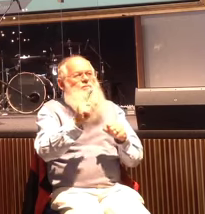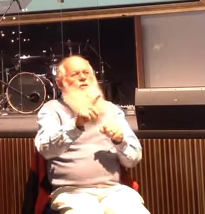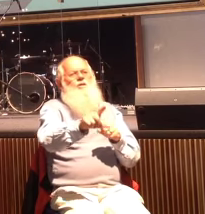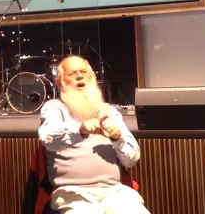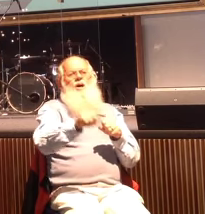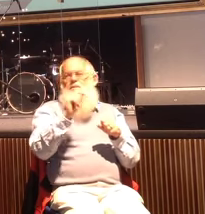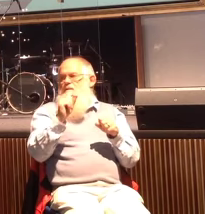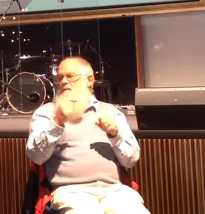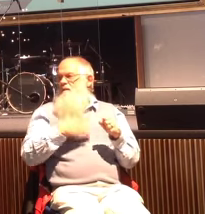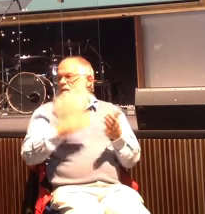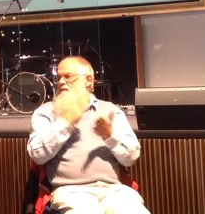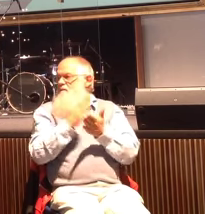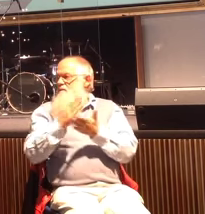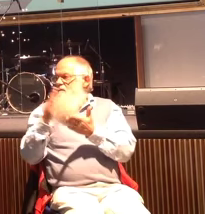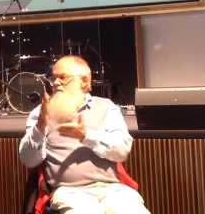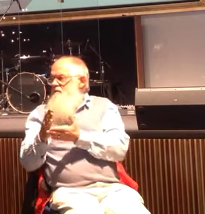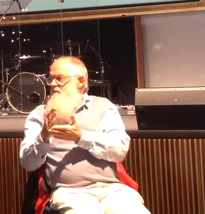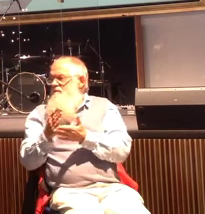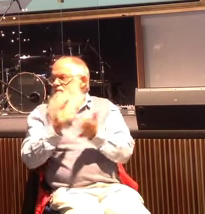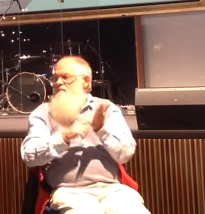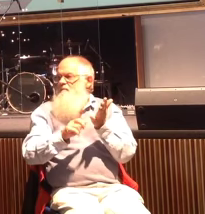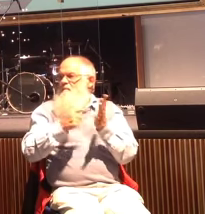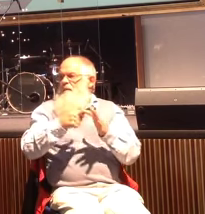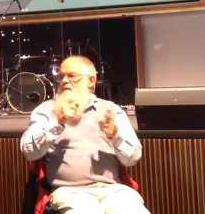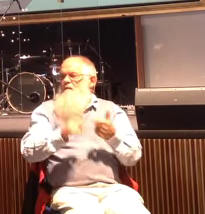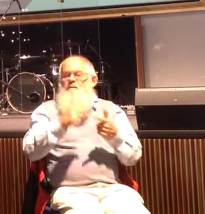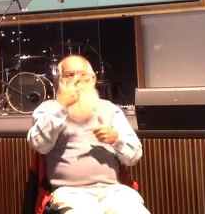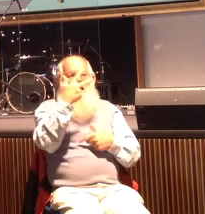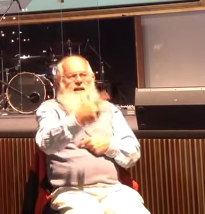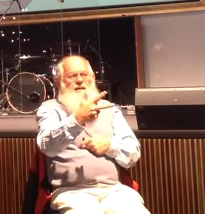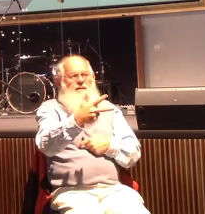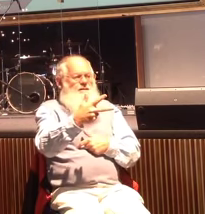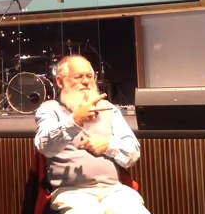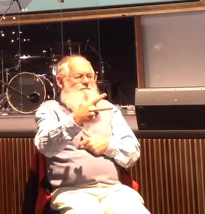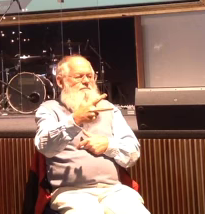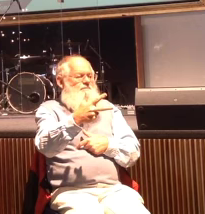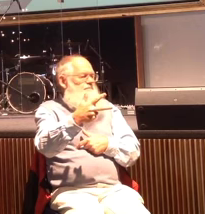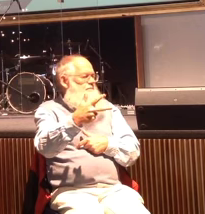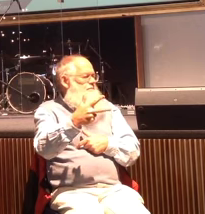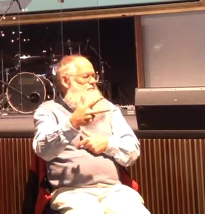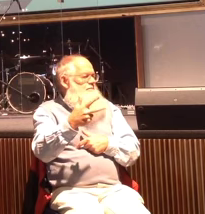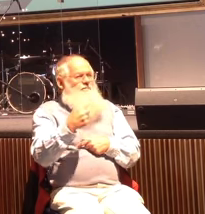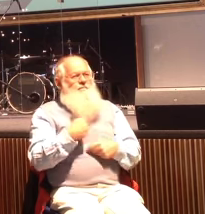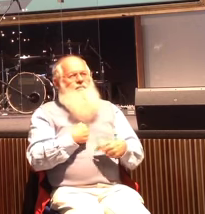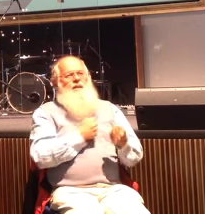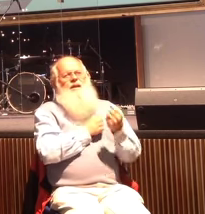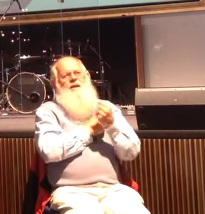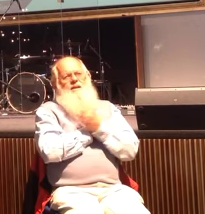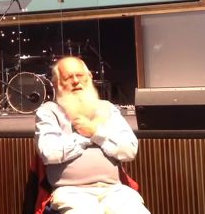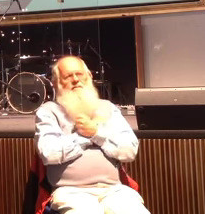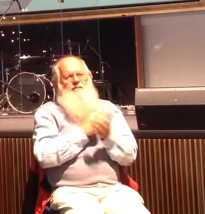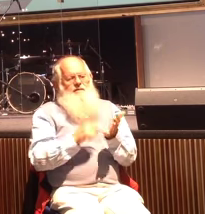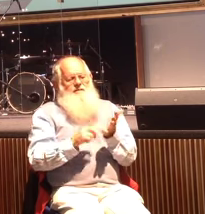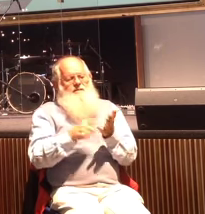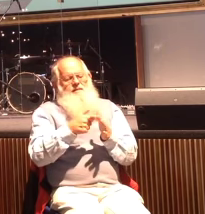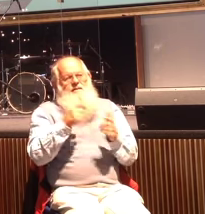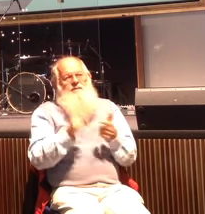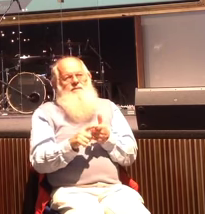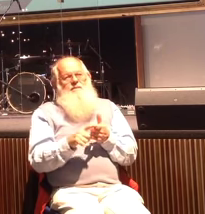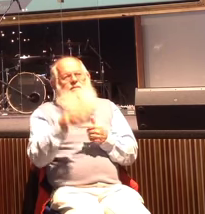want to share today out of Luke chapter 8. If you guys want to turn in your Bibles there. I love Luke. Luke was a physician.